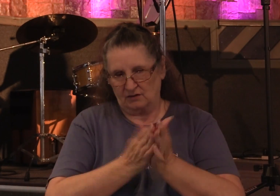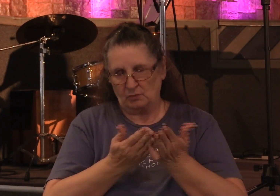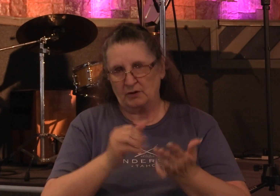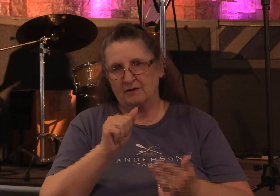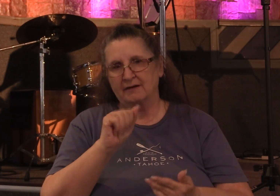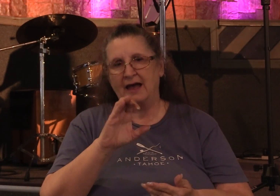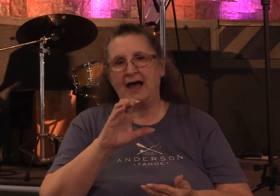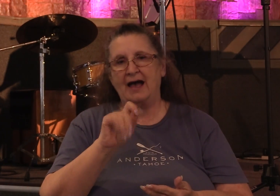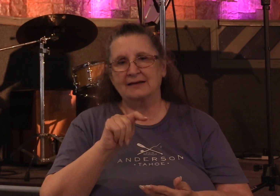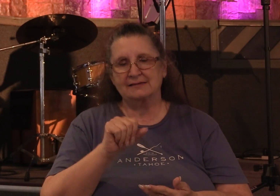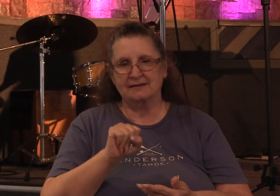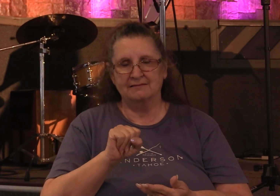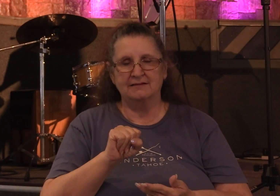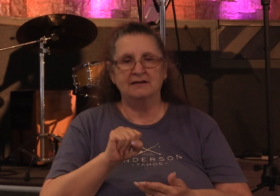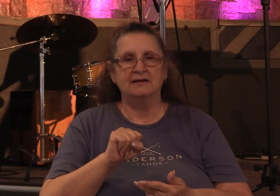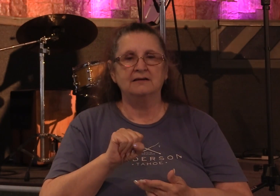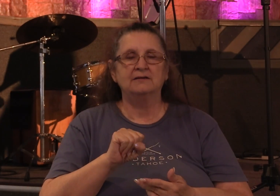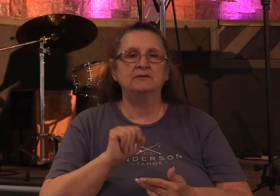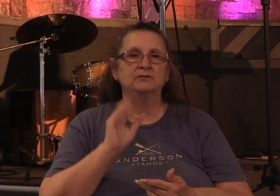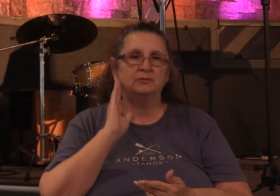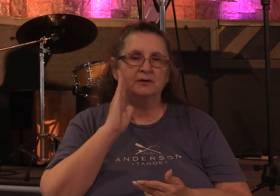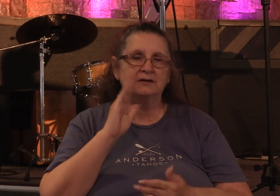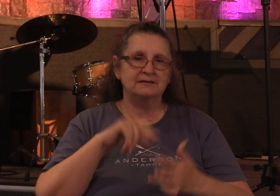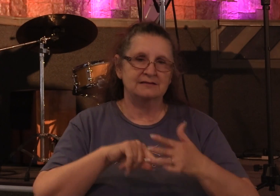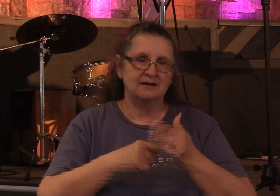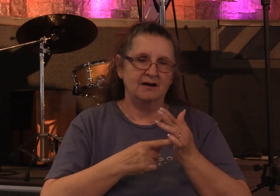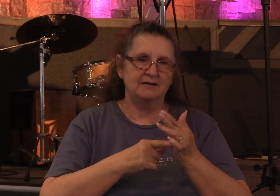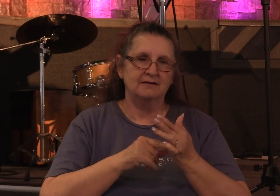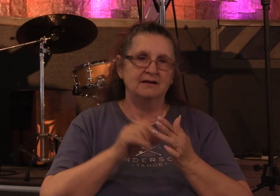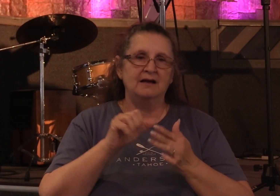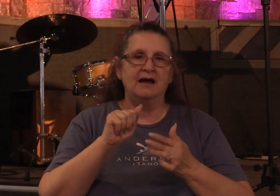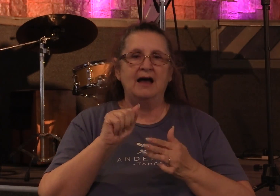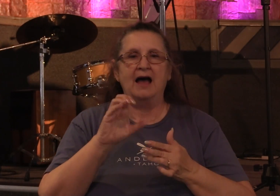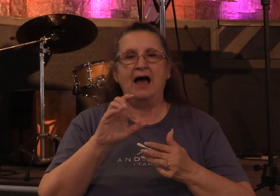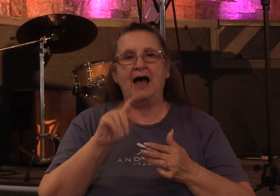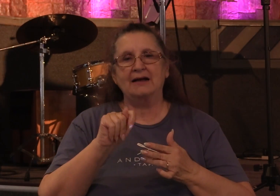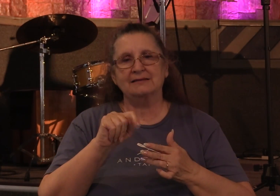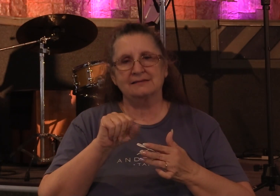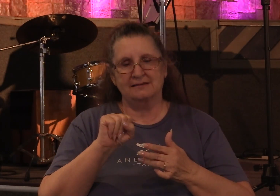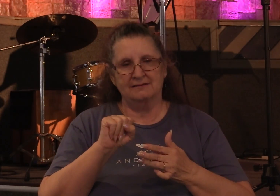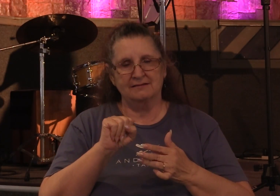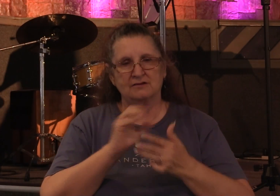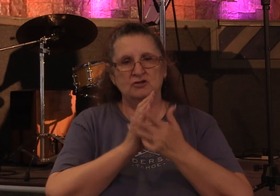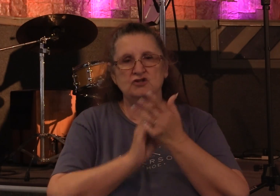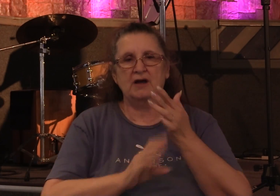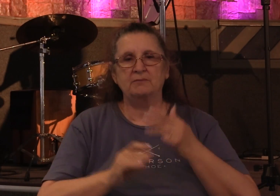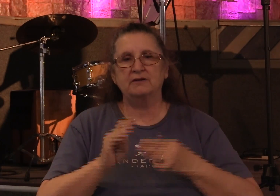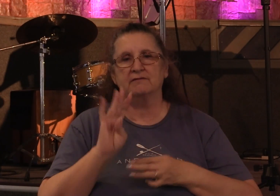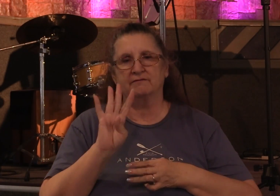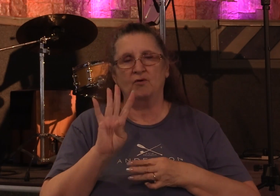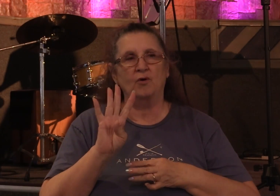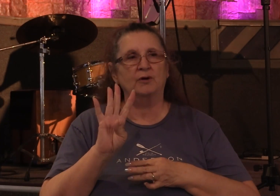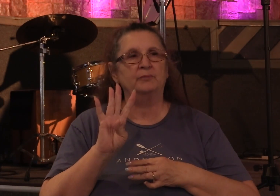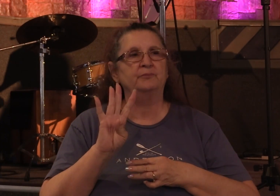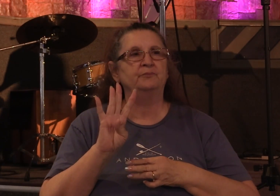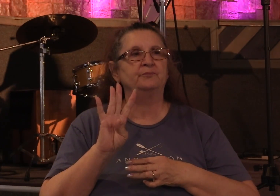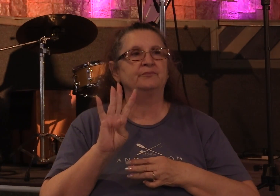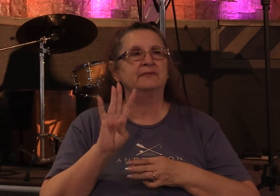and that's where we're going to be tonight. So if you could turn with me in your Bibles to Acts chapter 4. Acts